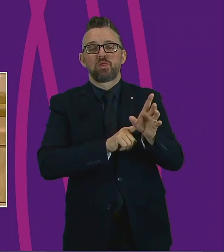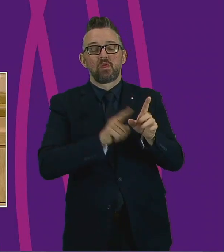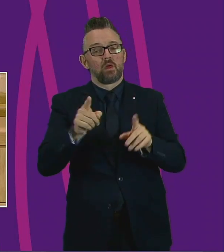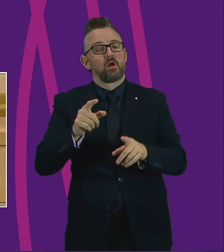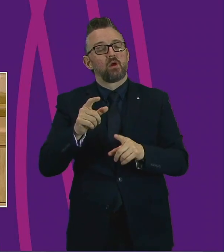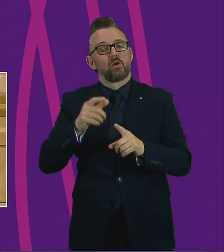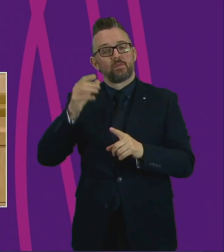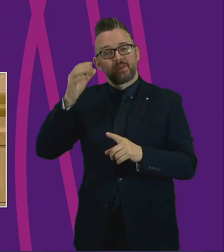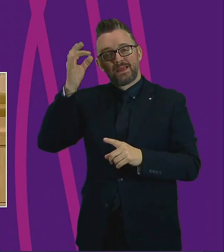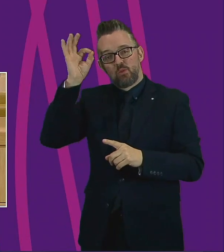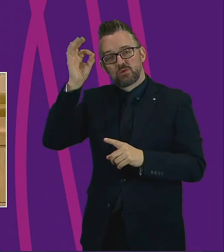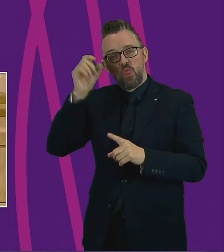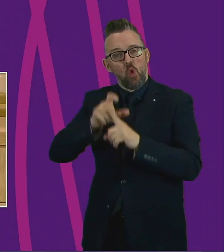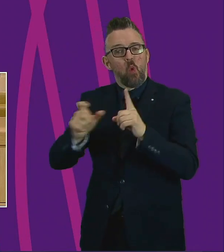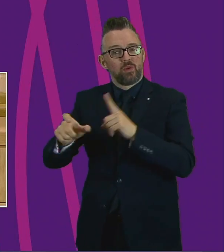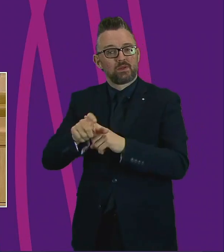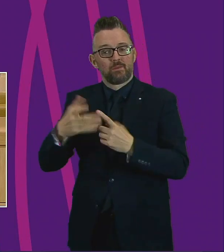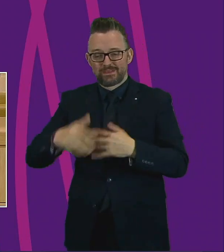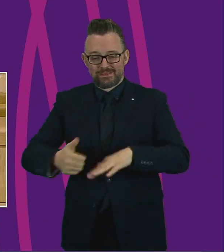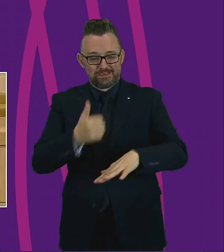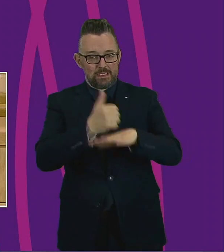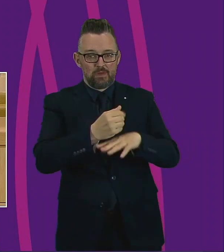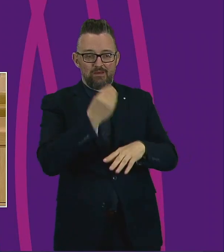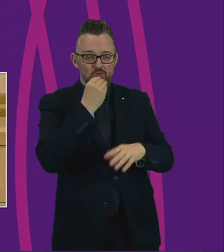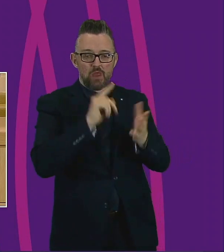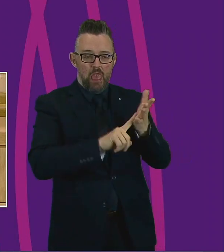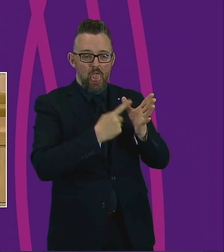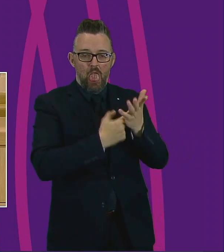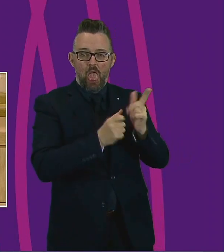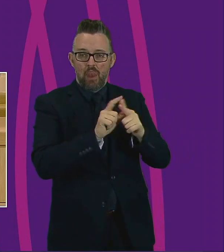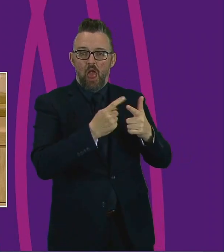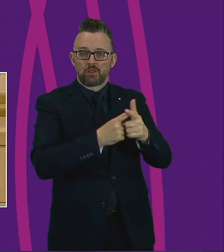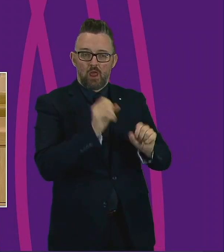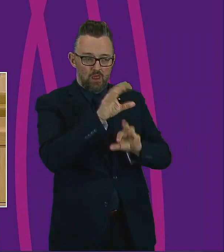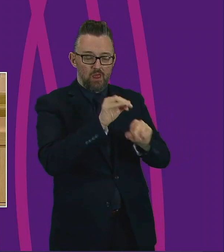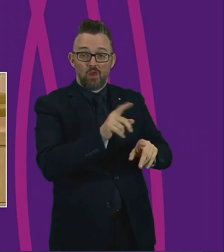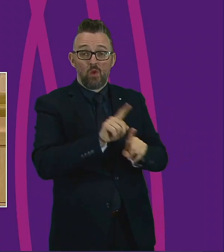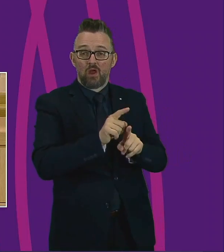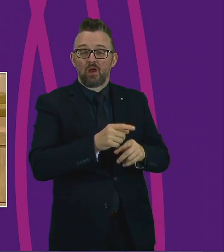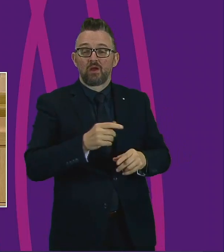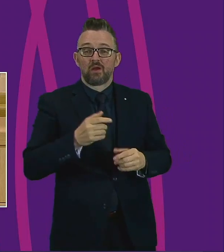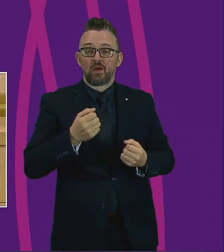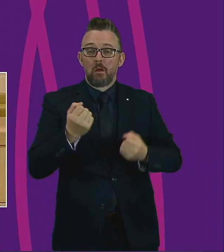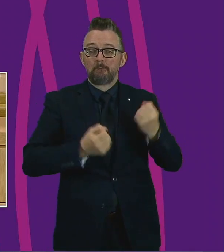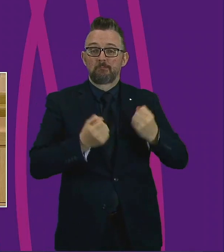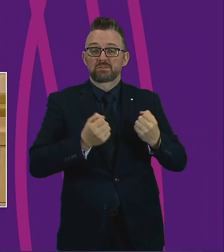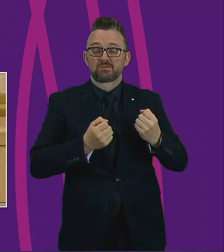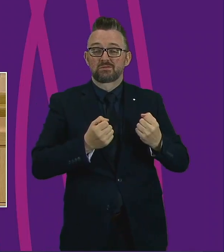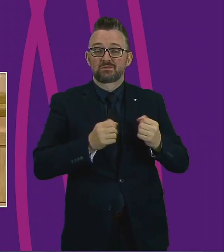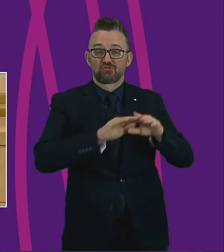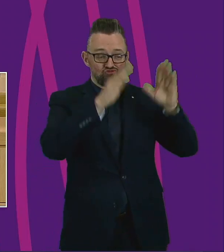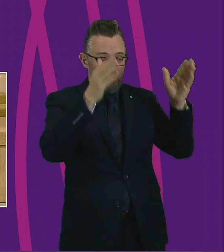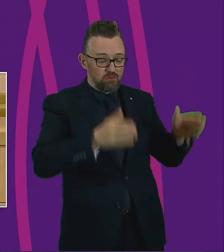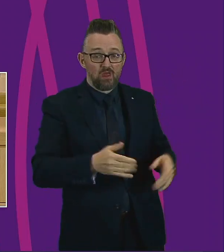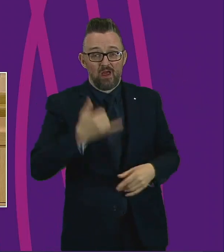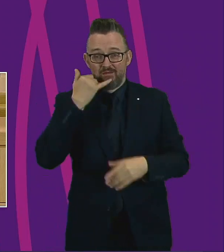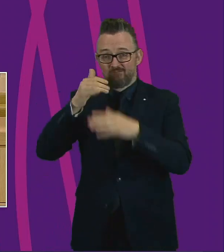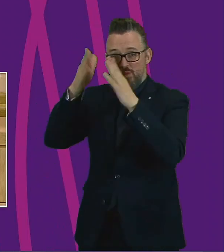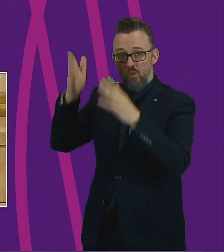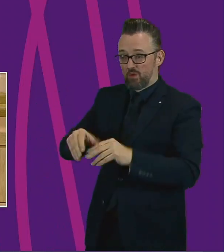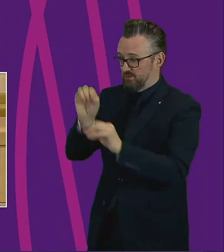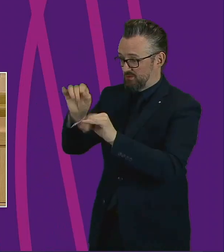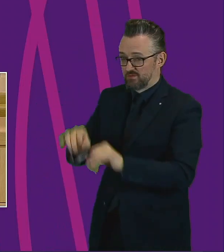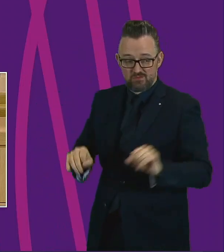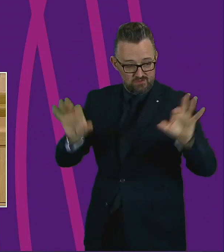has set up two community larders, one in a phone box and the other in the bus shelter, to help those in need of daily essentials.